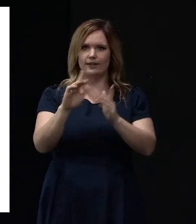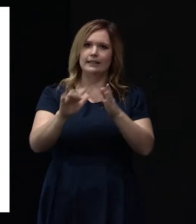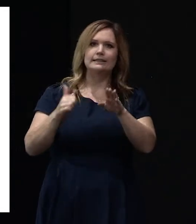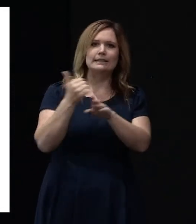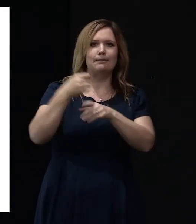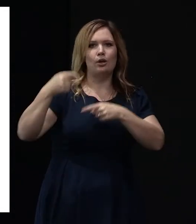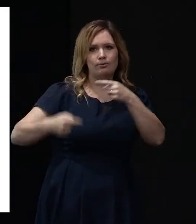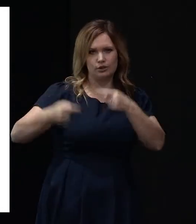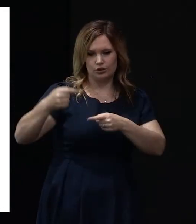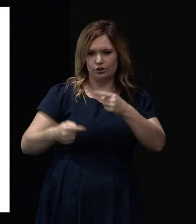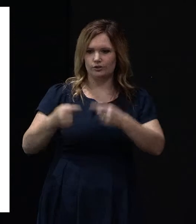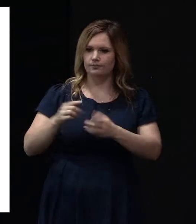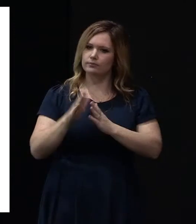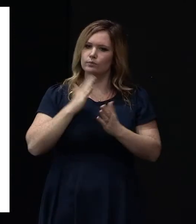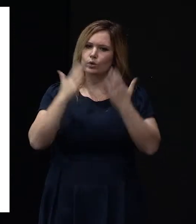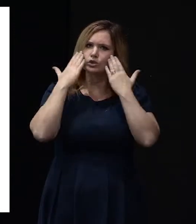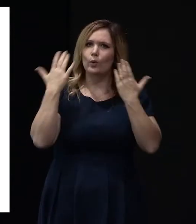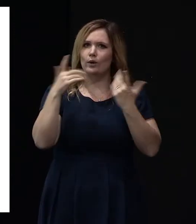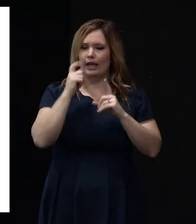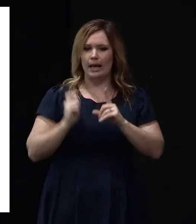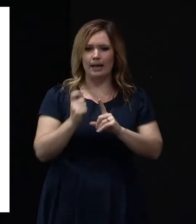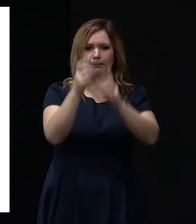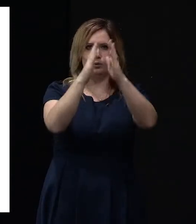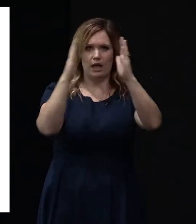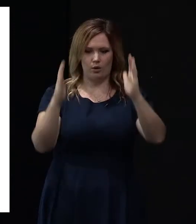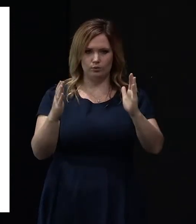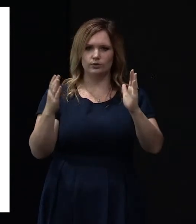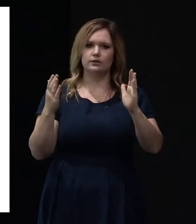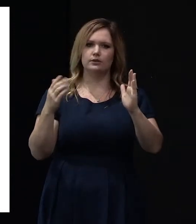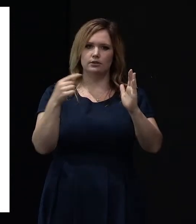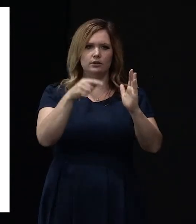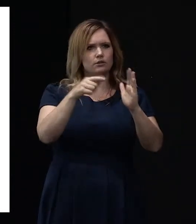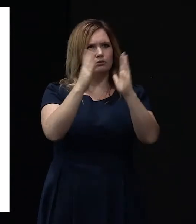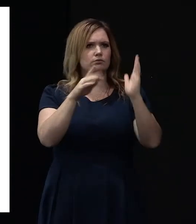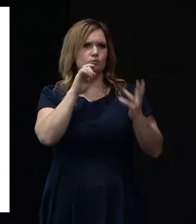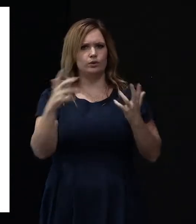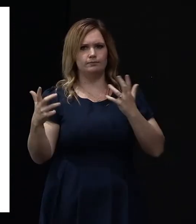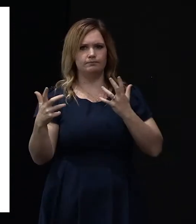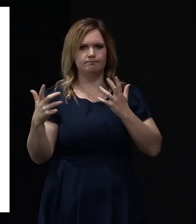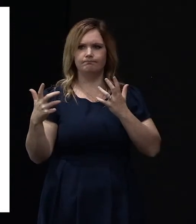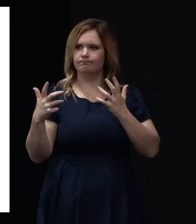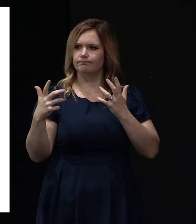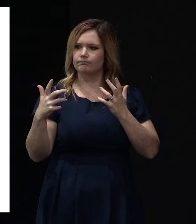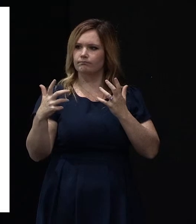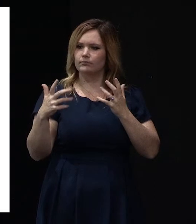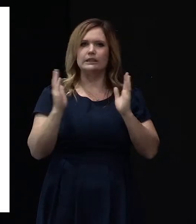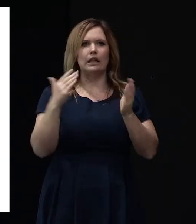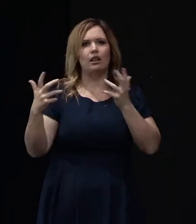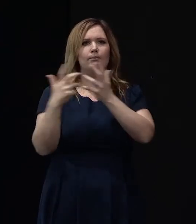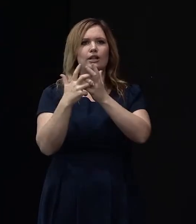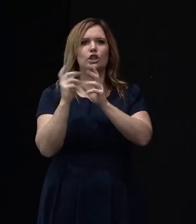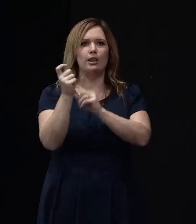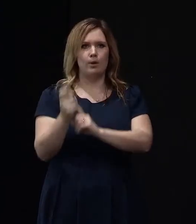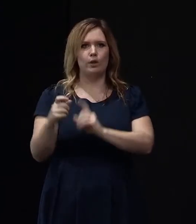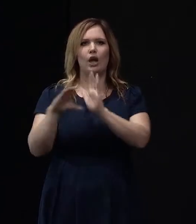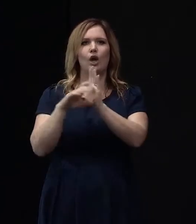illustrate how you could build a house to a reduced form of the building code that we put out, which was